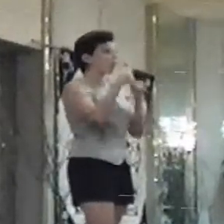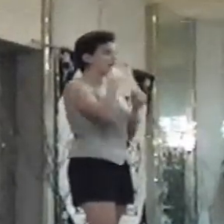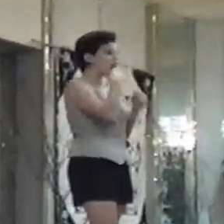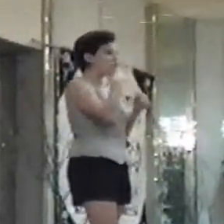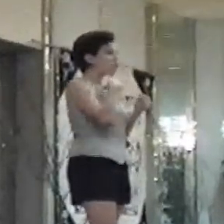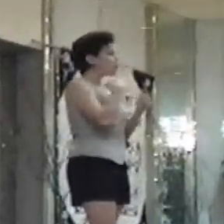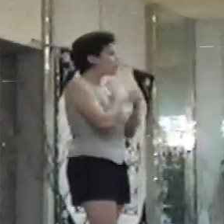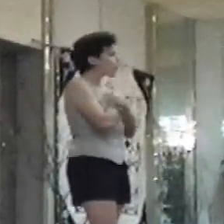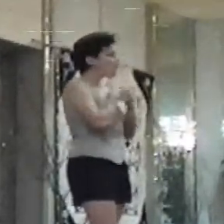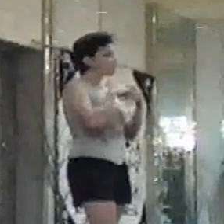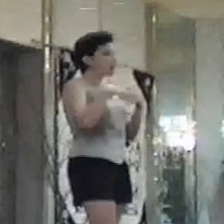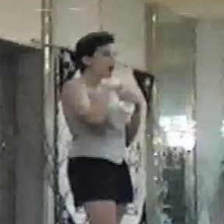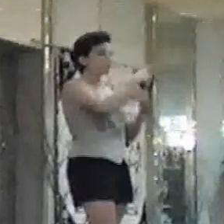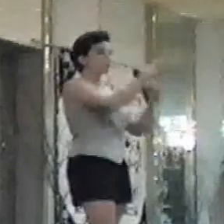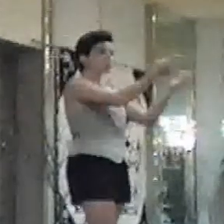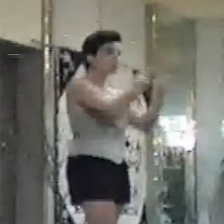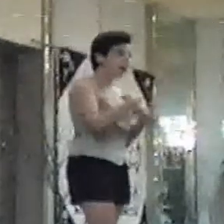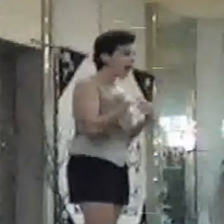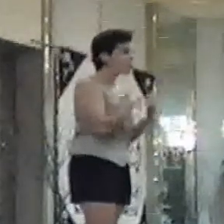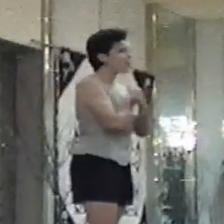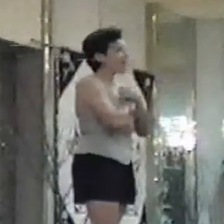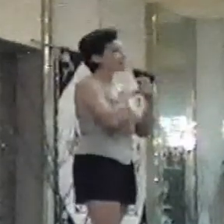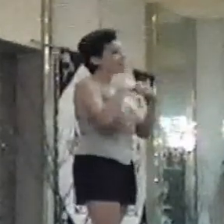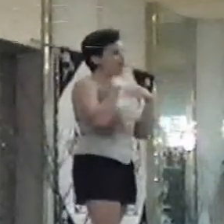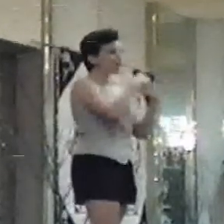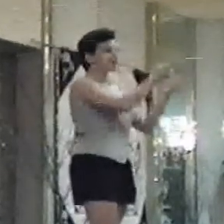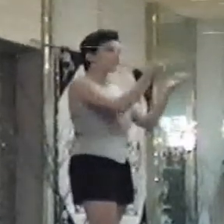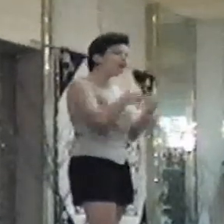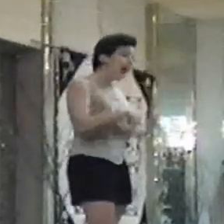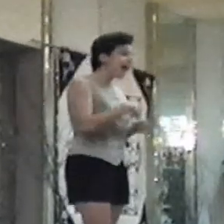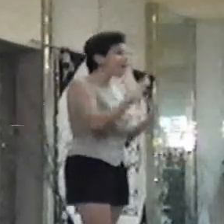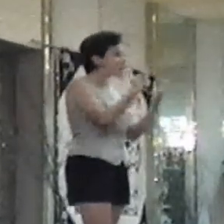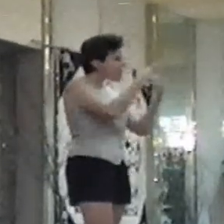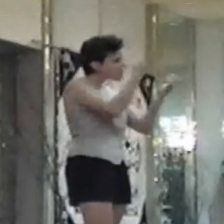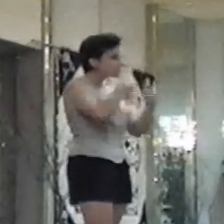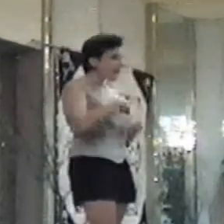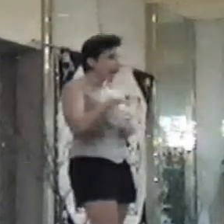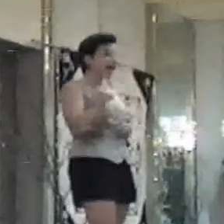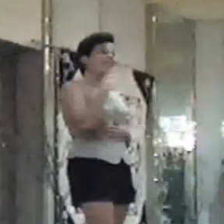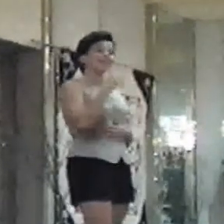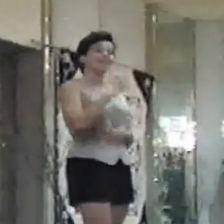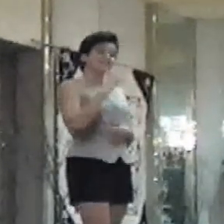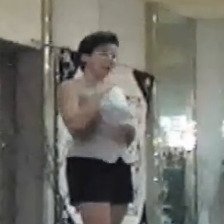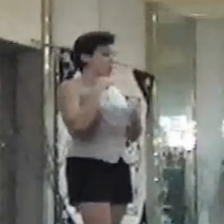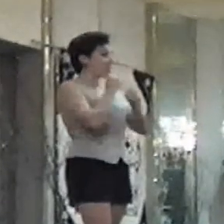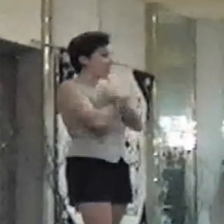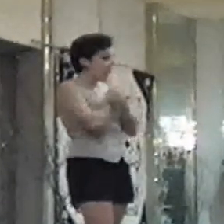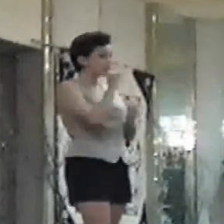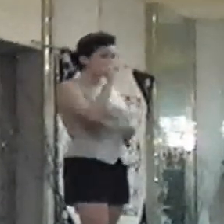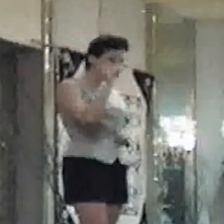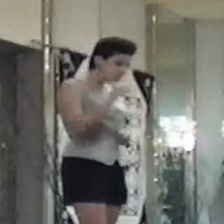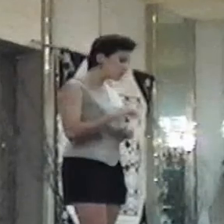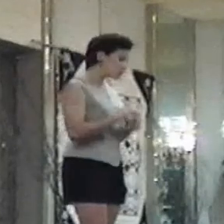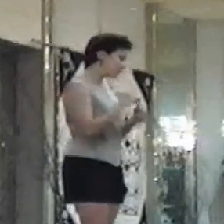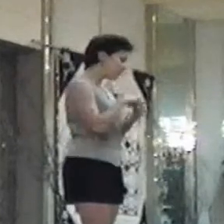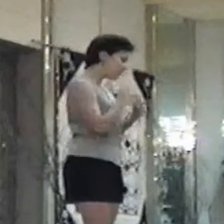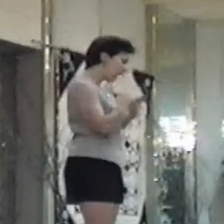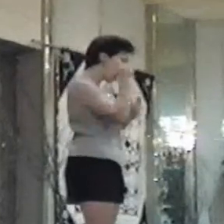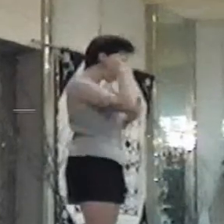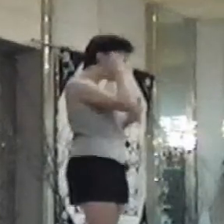they both were happy to have me come. They said, come on, come on, come on. And I said, I'd